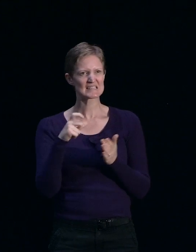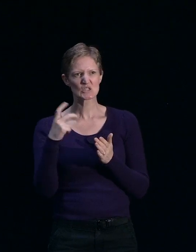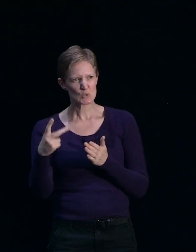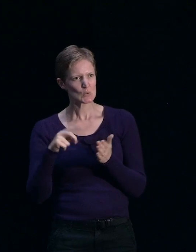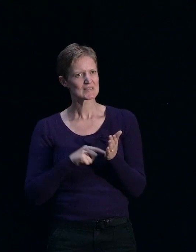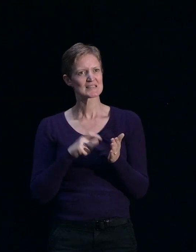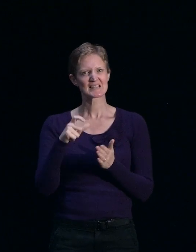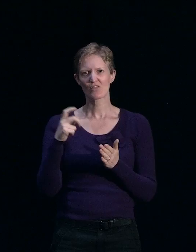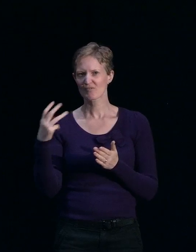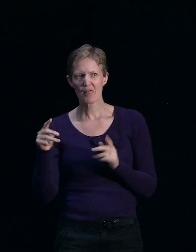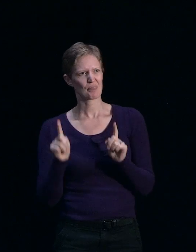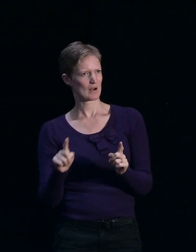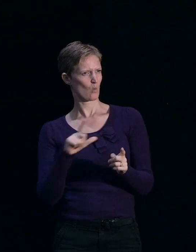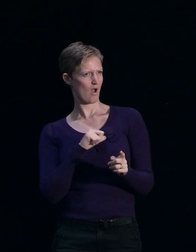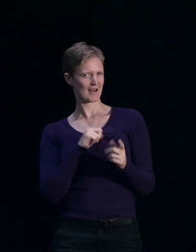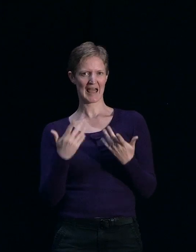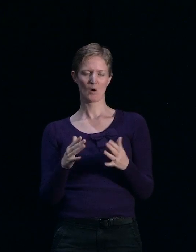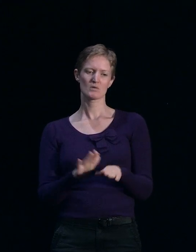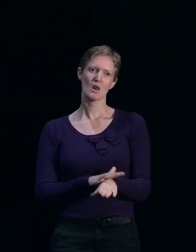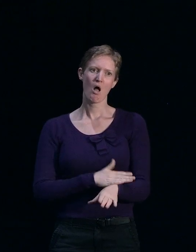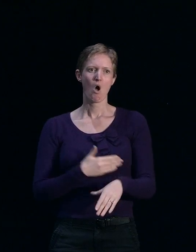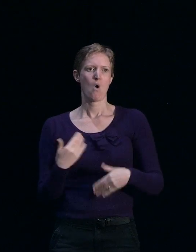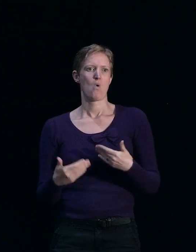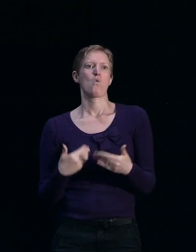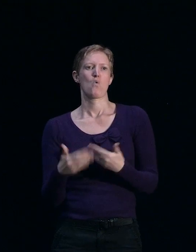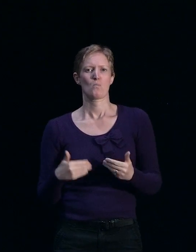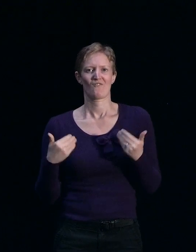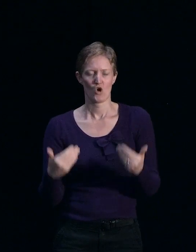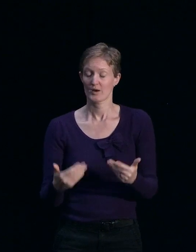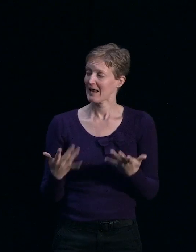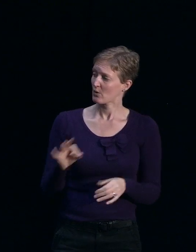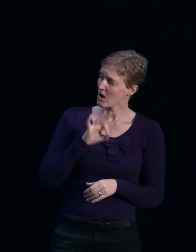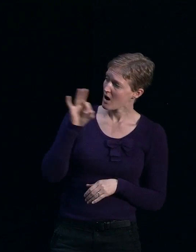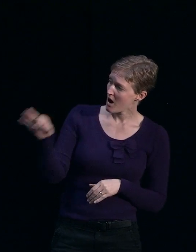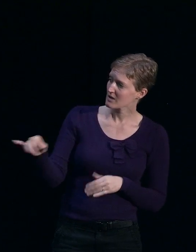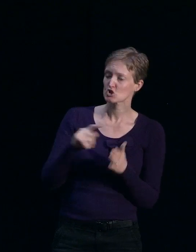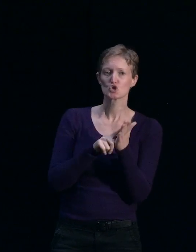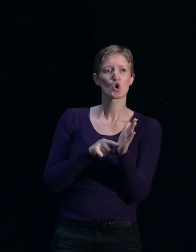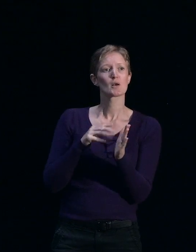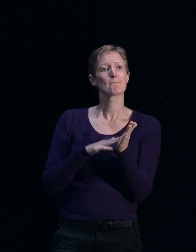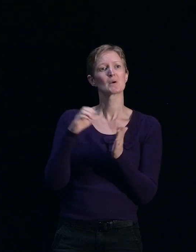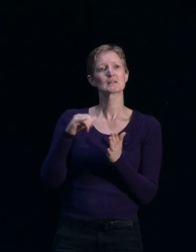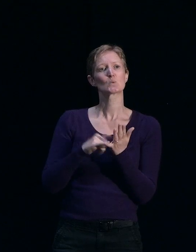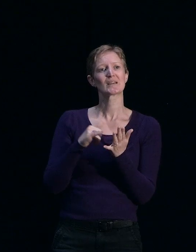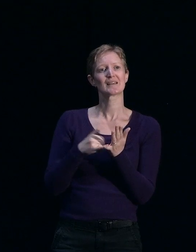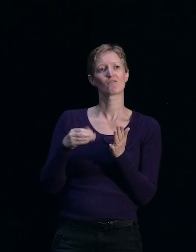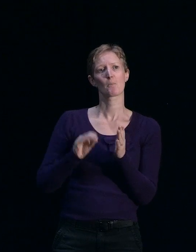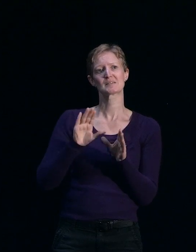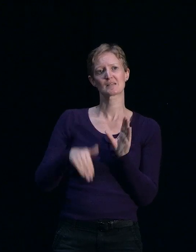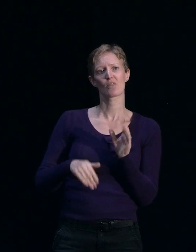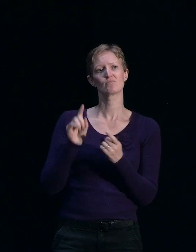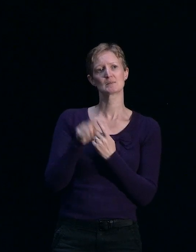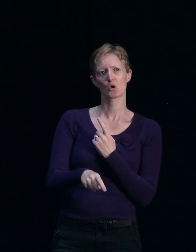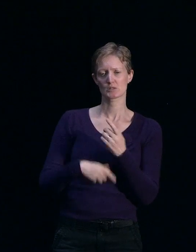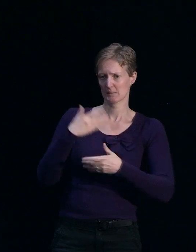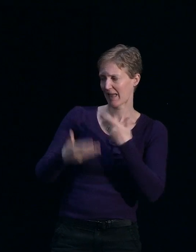have slowed down the rebuild. And I'll ask John McSweeney from Southern Response to talk about that. Thanks, Mike. The